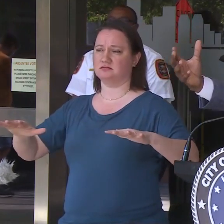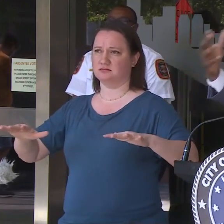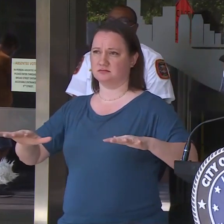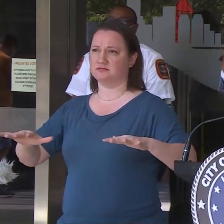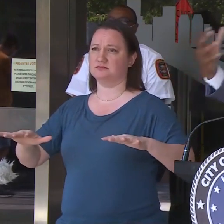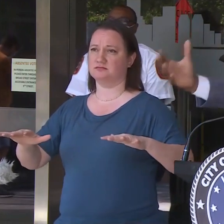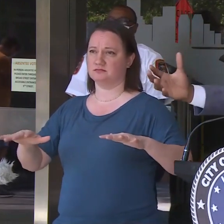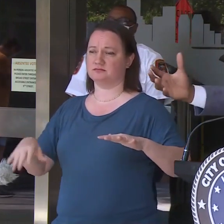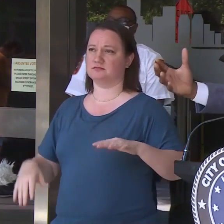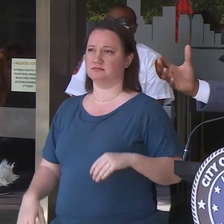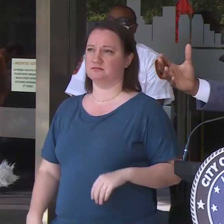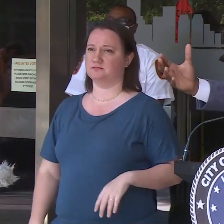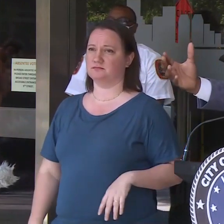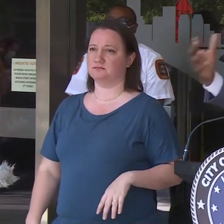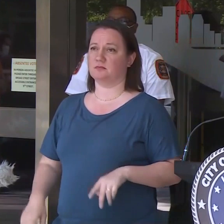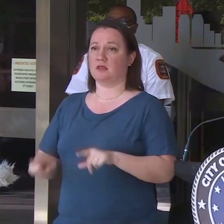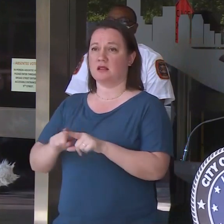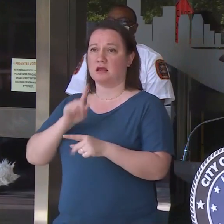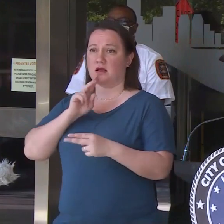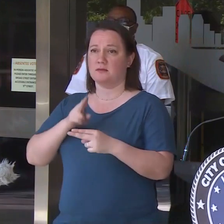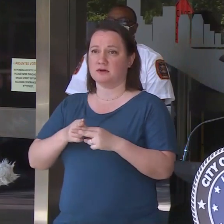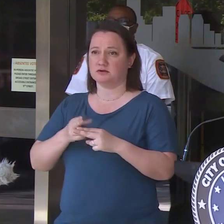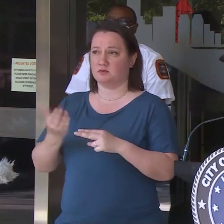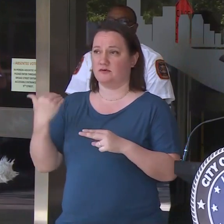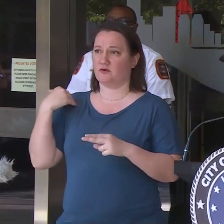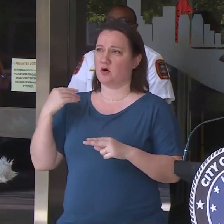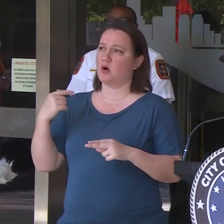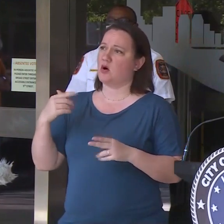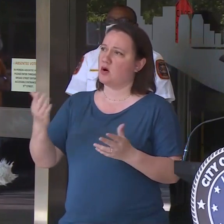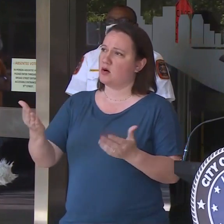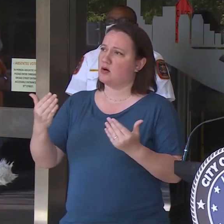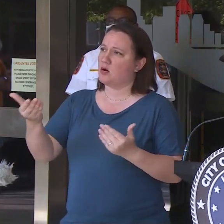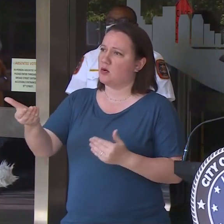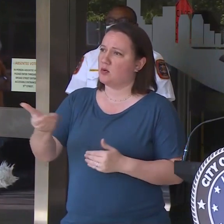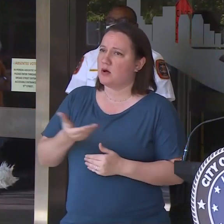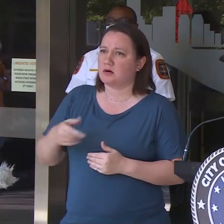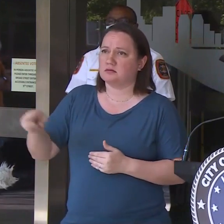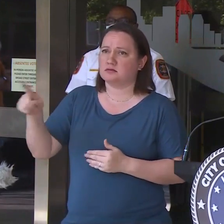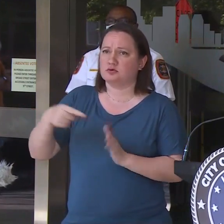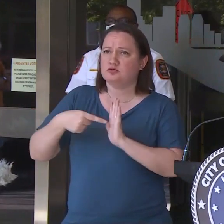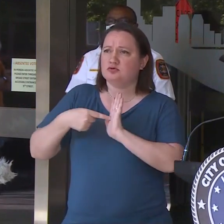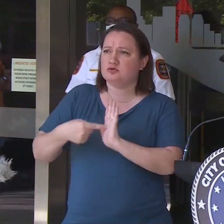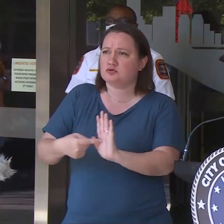As I stated earlier, we welcome folks to express that pain.